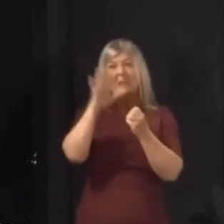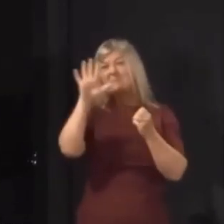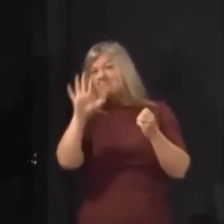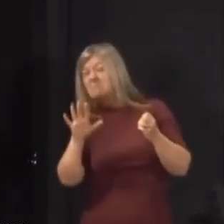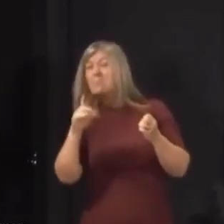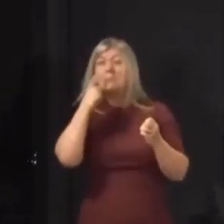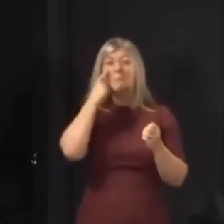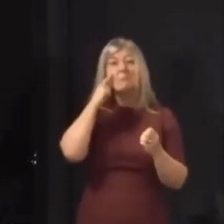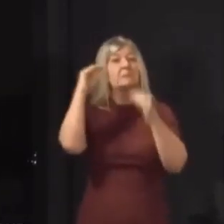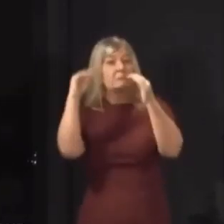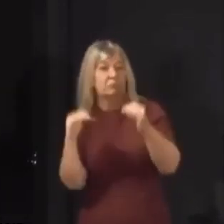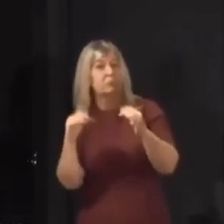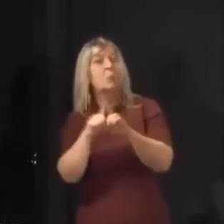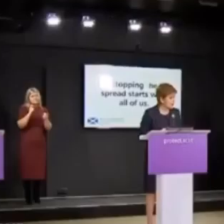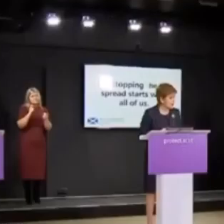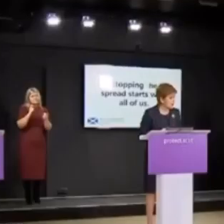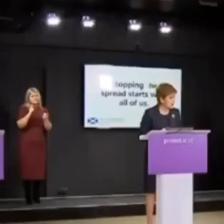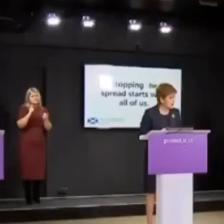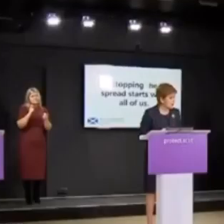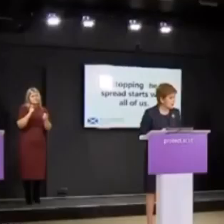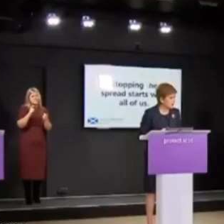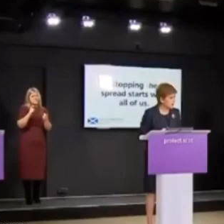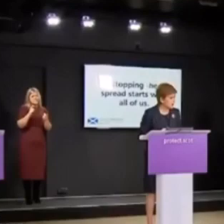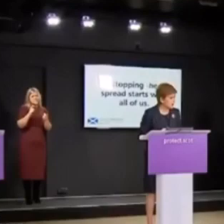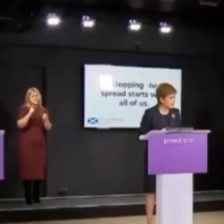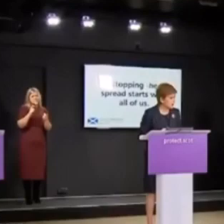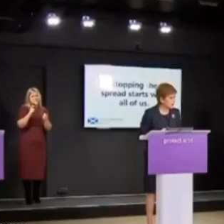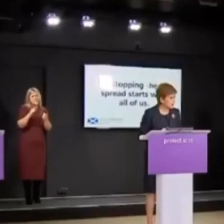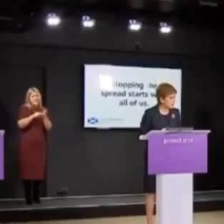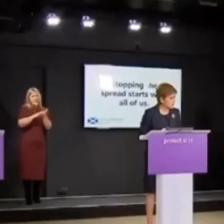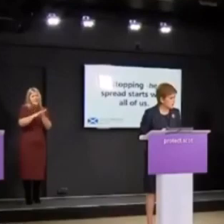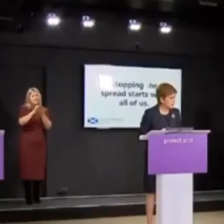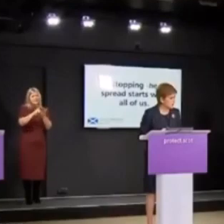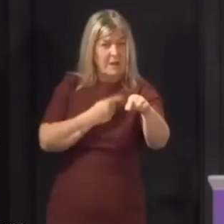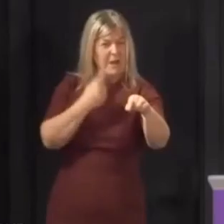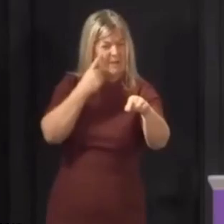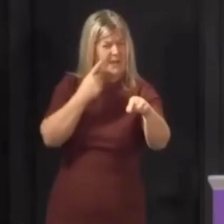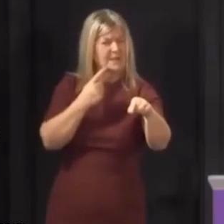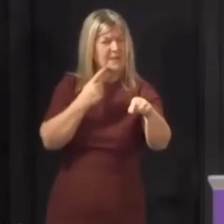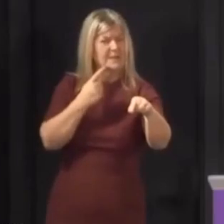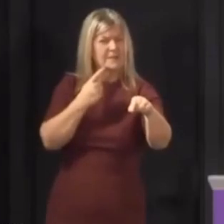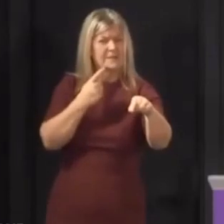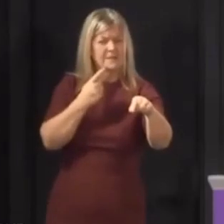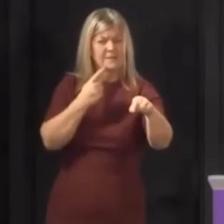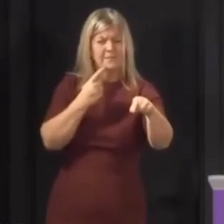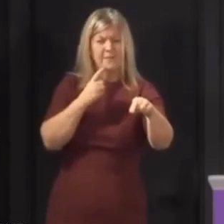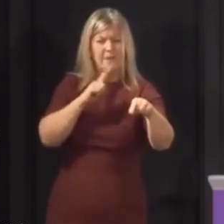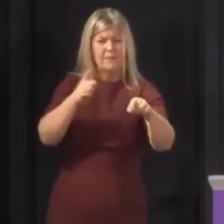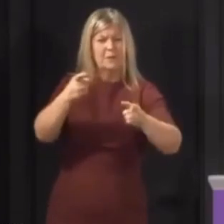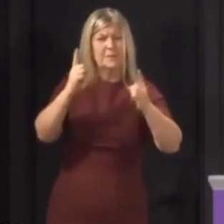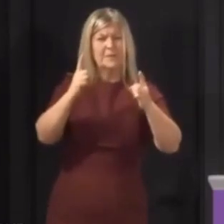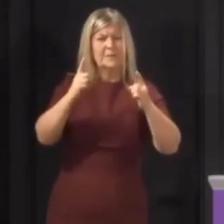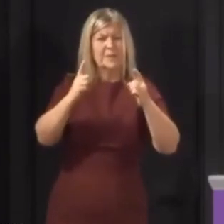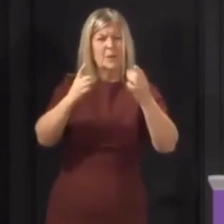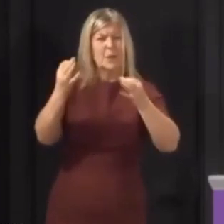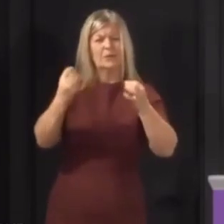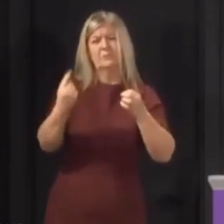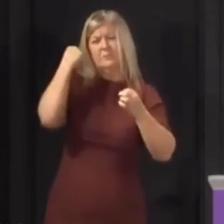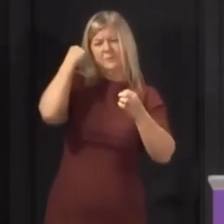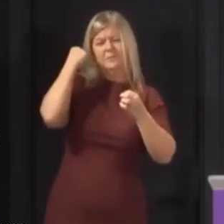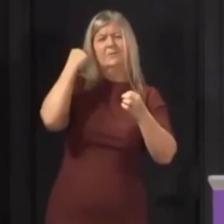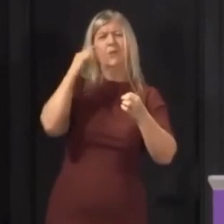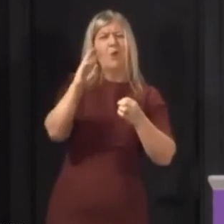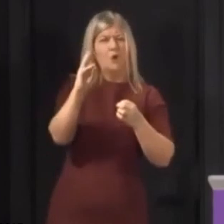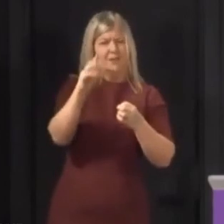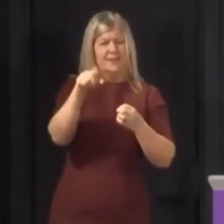to a journalist for some questions. Brexit and the possibility of a no deal. Well, of course, they're leaving the Brexit deal at the last three